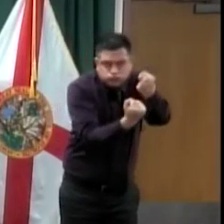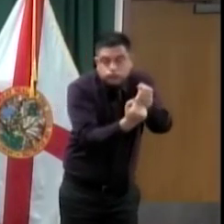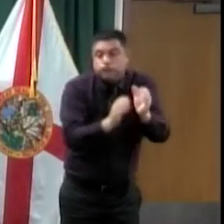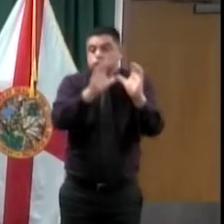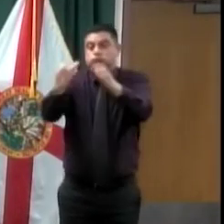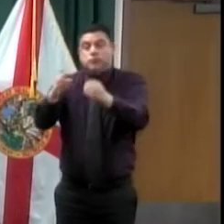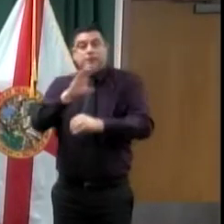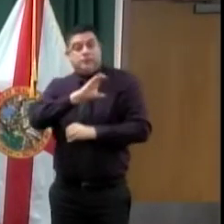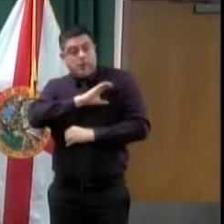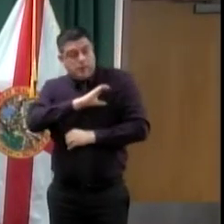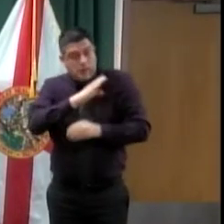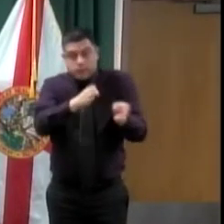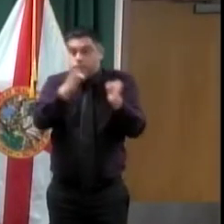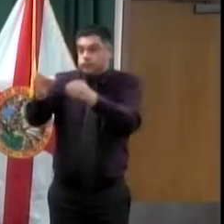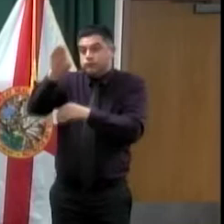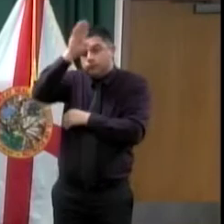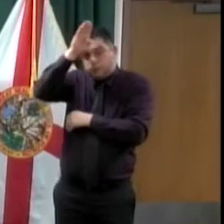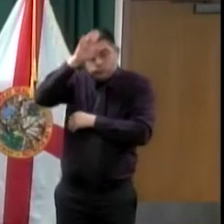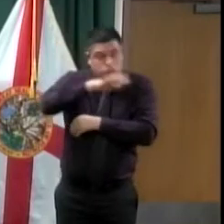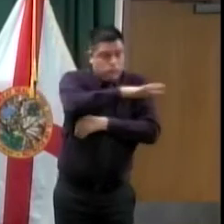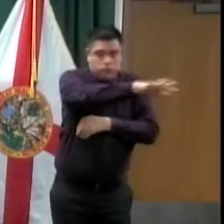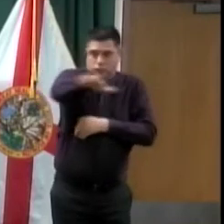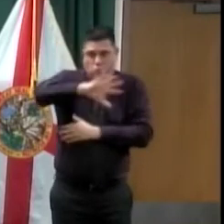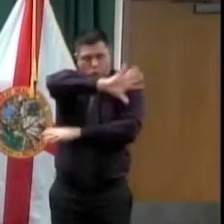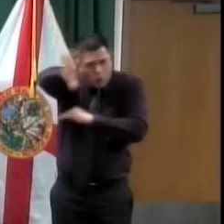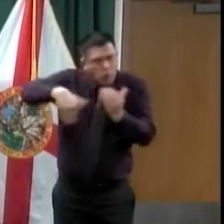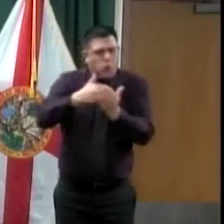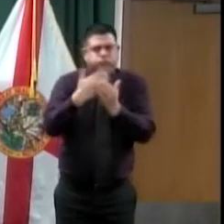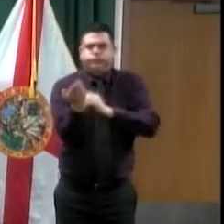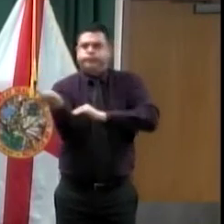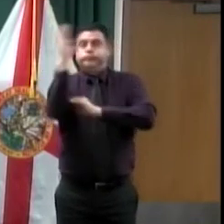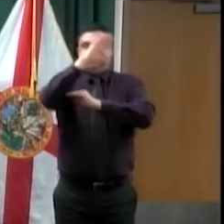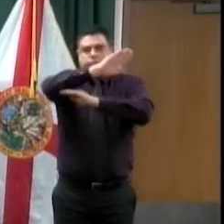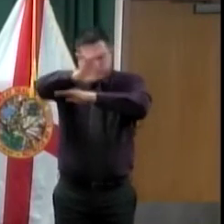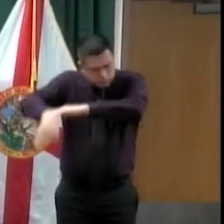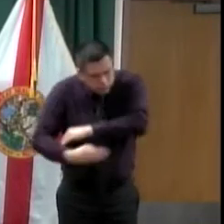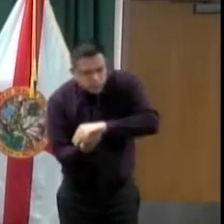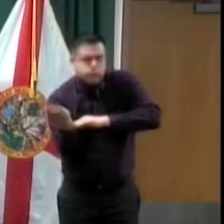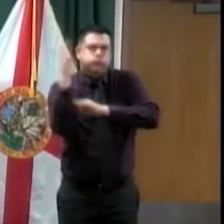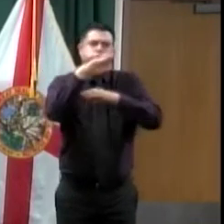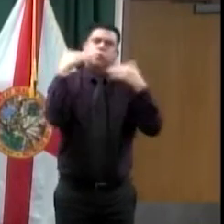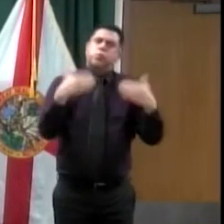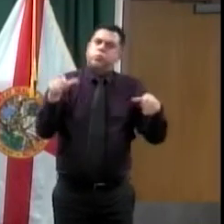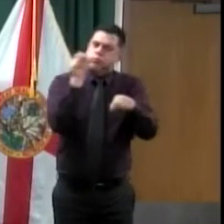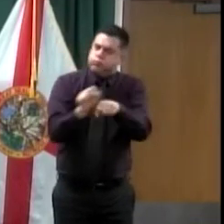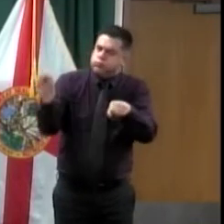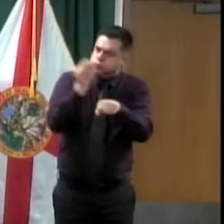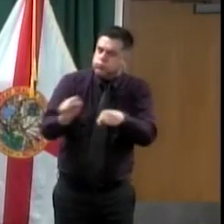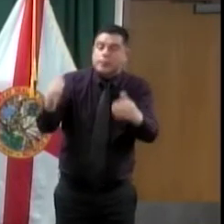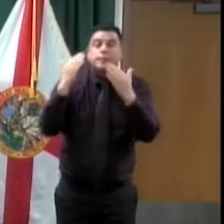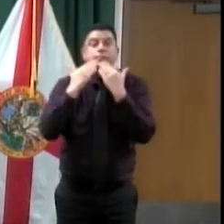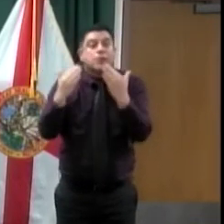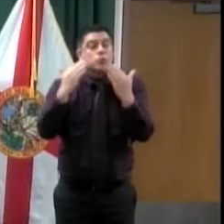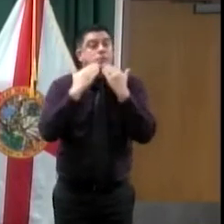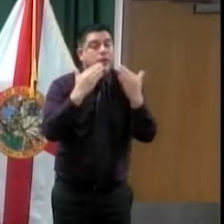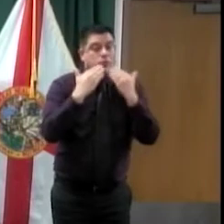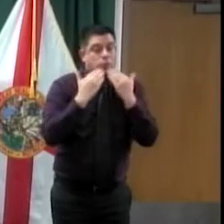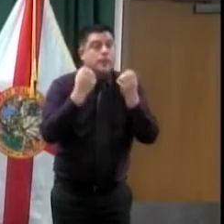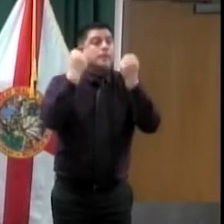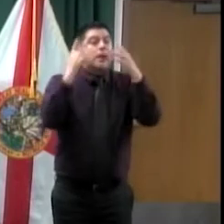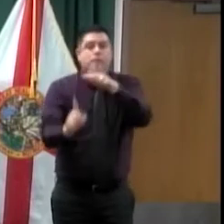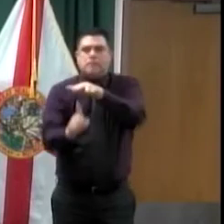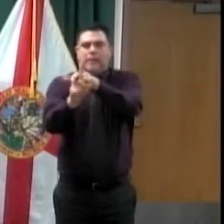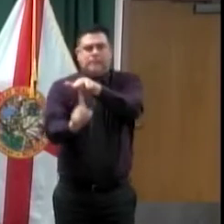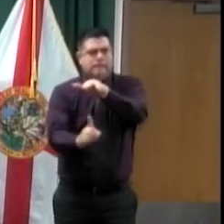There's a lot of things happening at a rapid pace right now, as some of you may be aware. There's a recent executive order from the governor that has